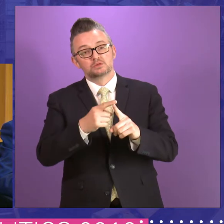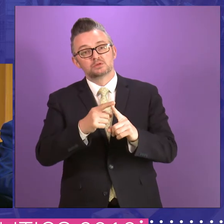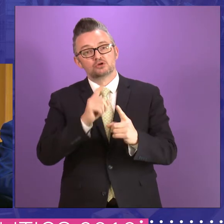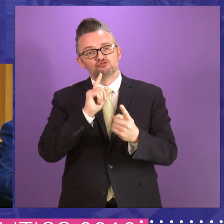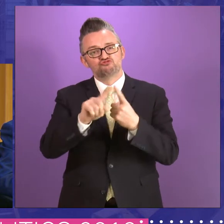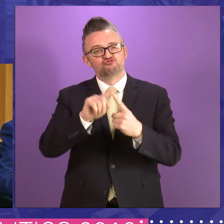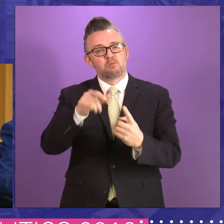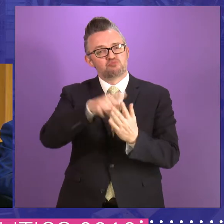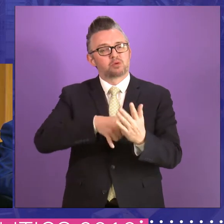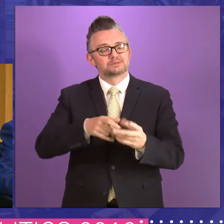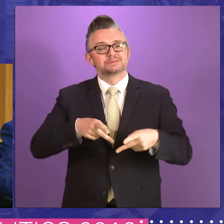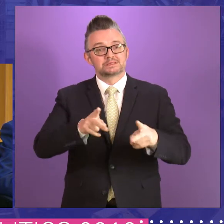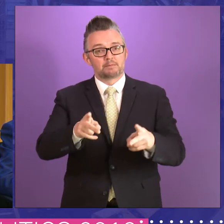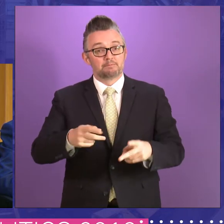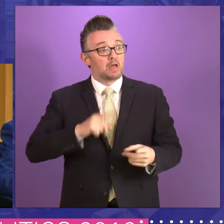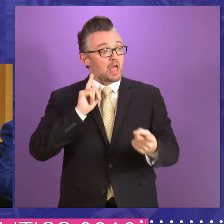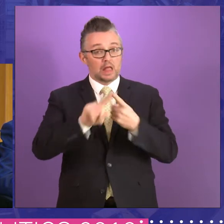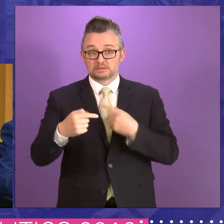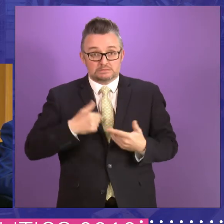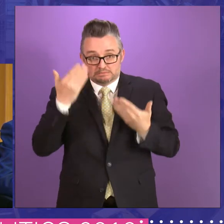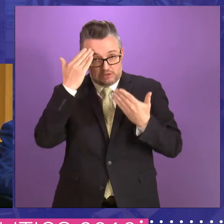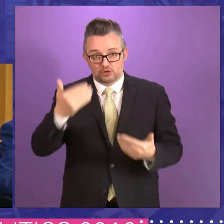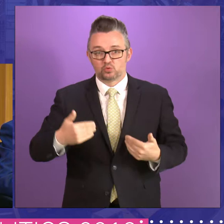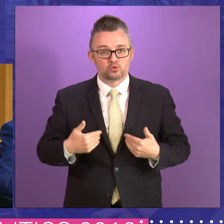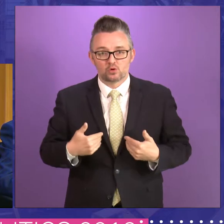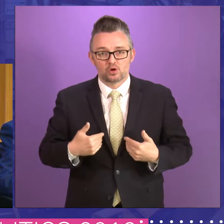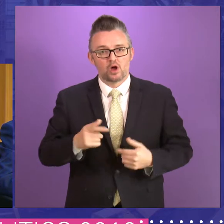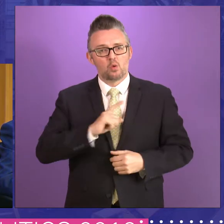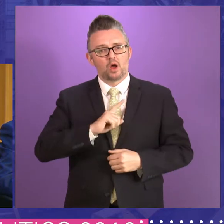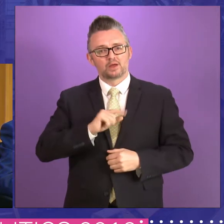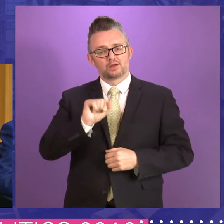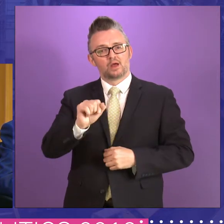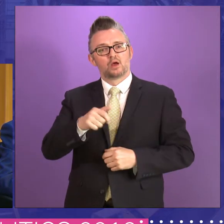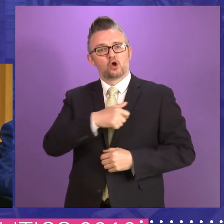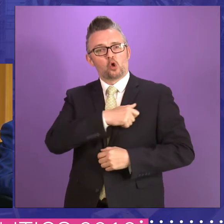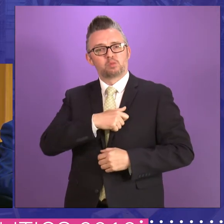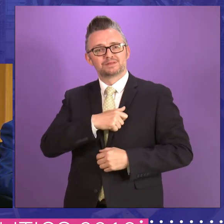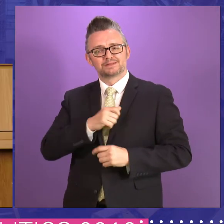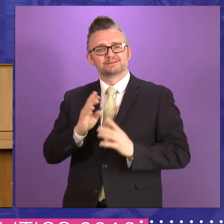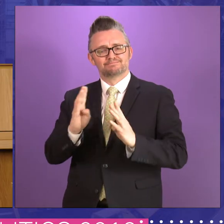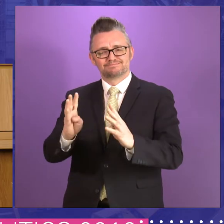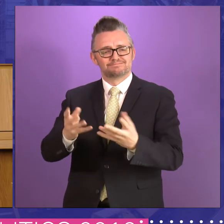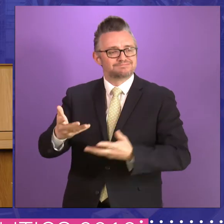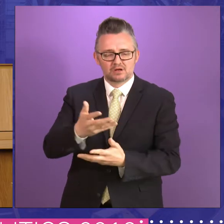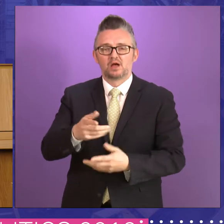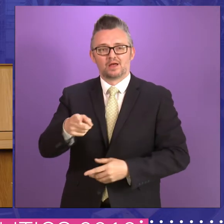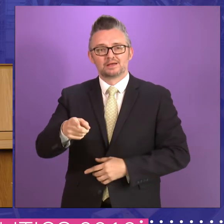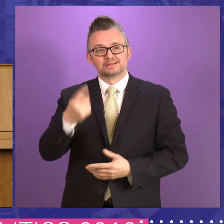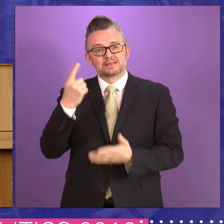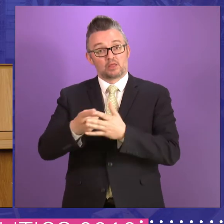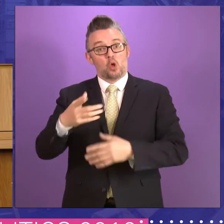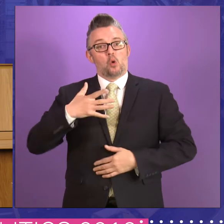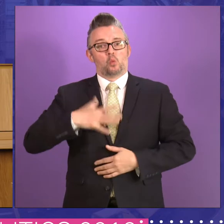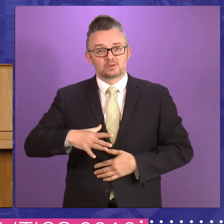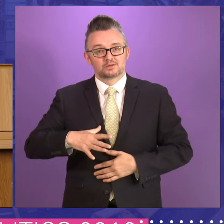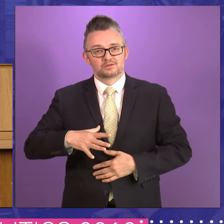system, I actually don't know the answer to that, Richard. It was up to the individual committees to decide whether they wanted reporters